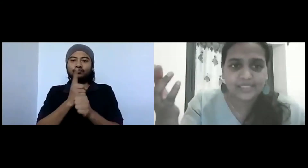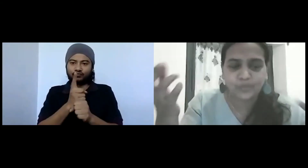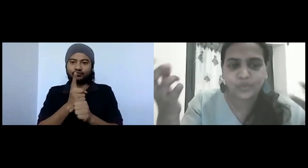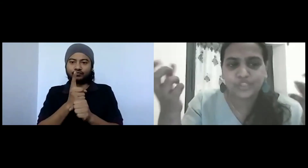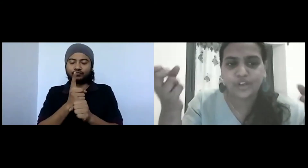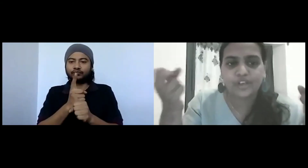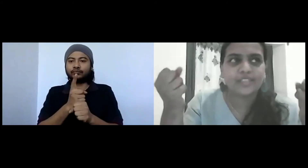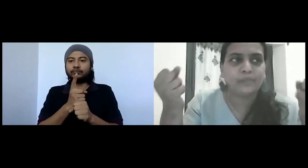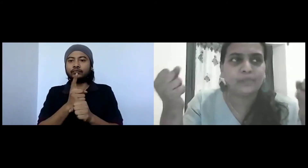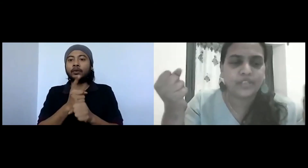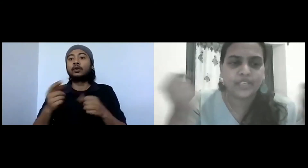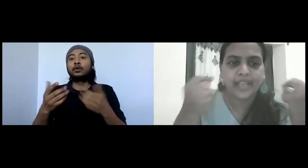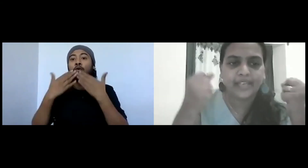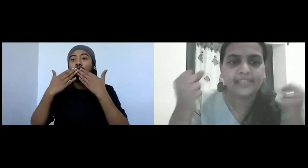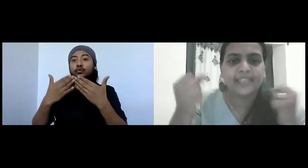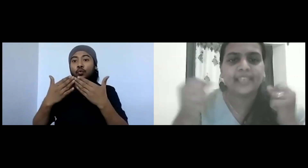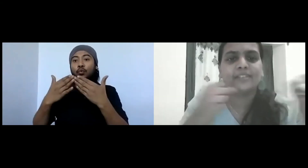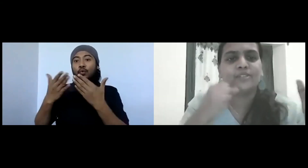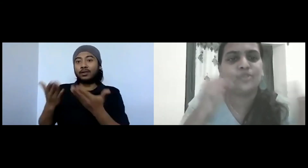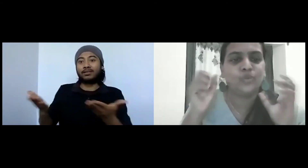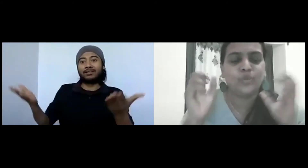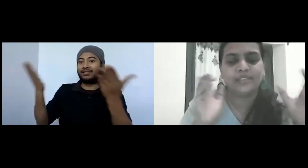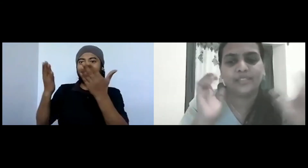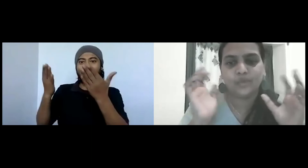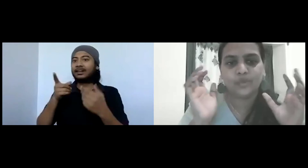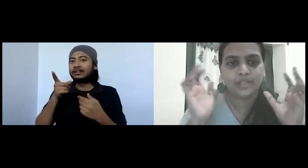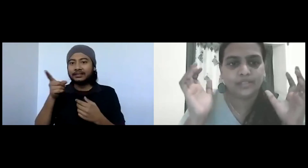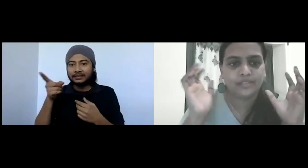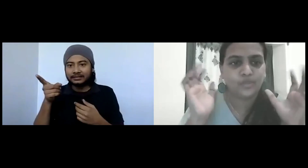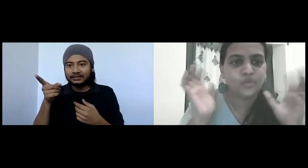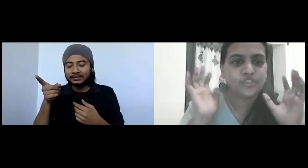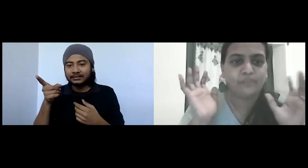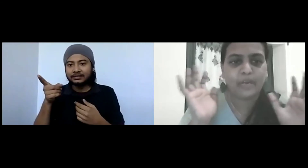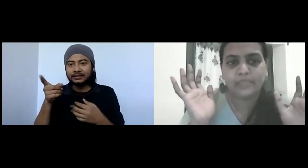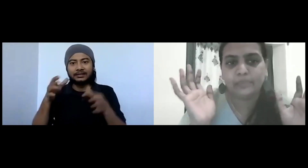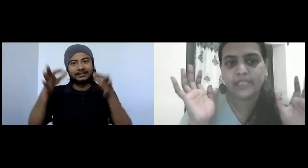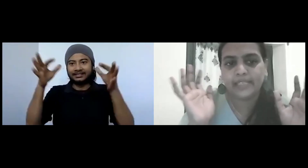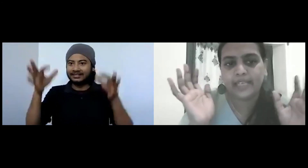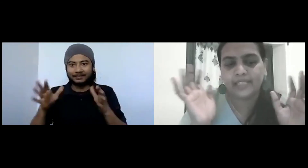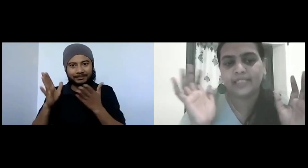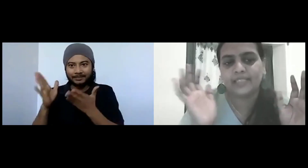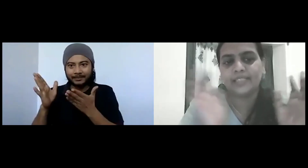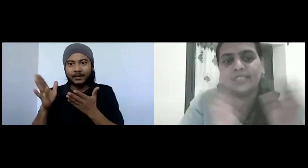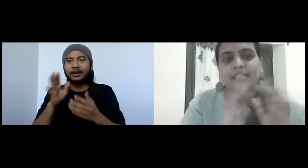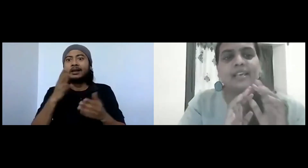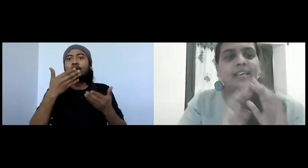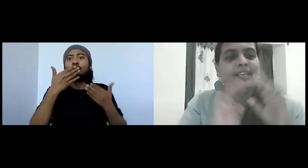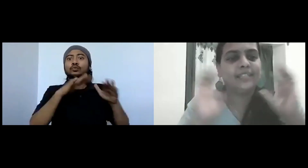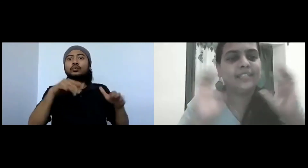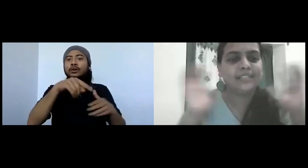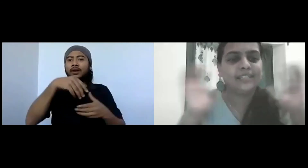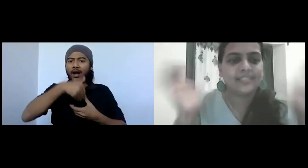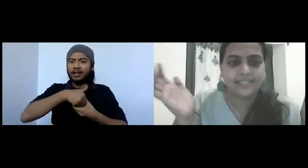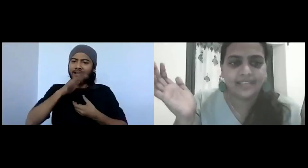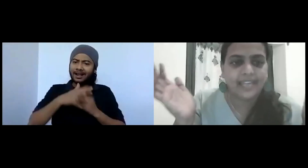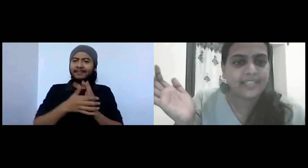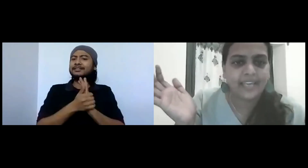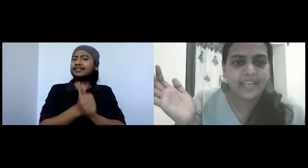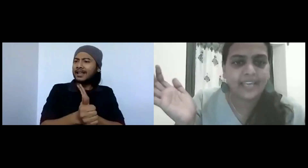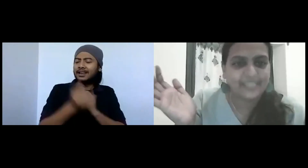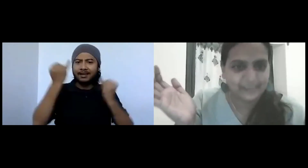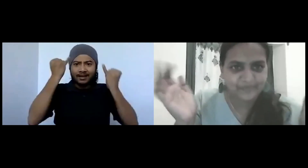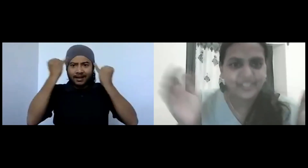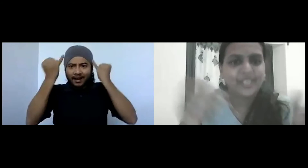school system was not supporting anything to do with, you know, the use of multiple intelligence in its